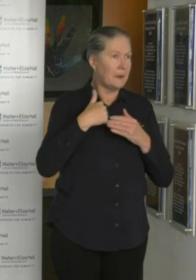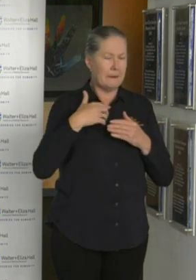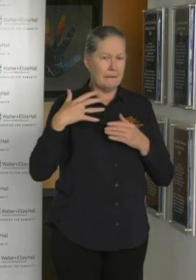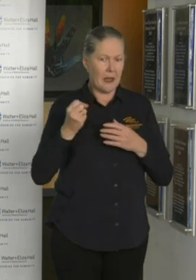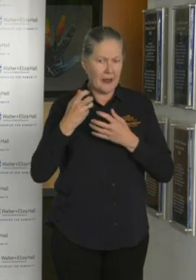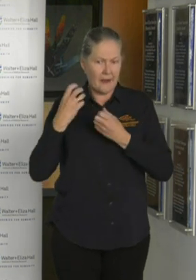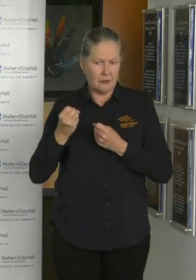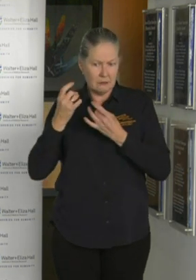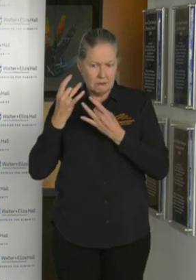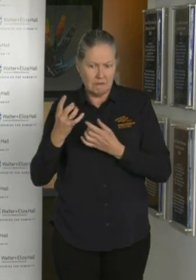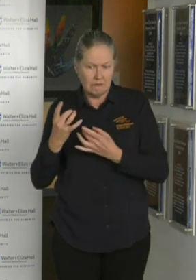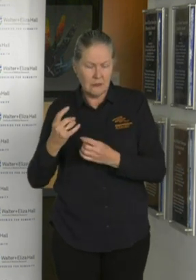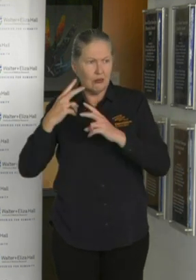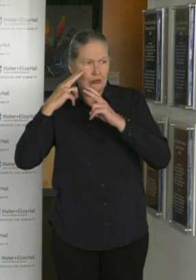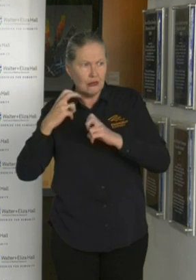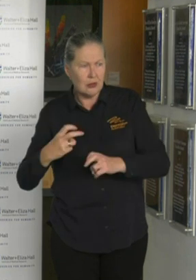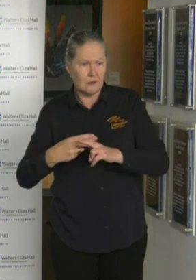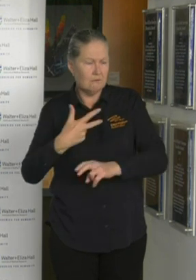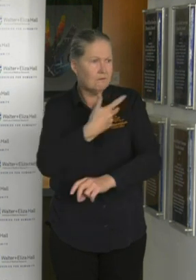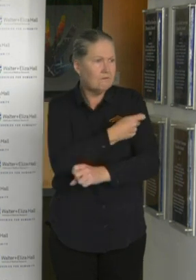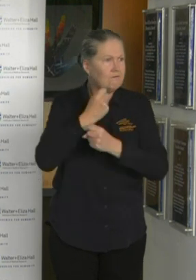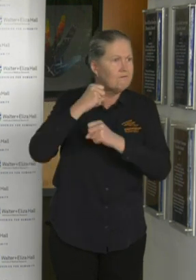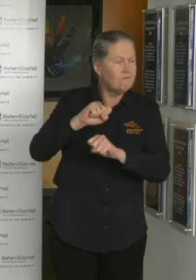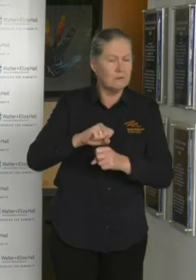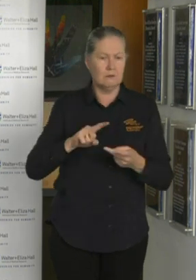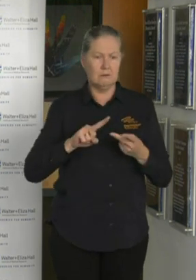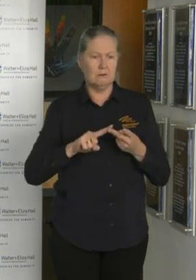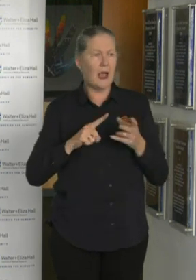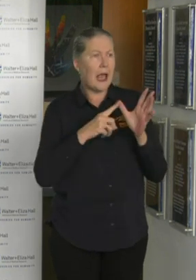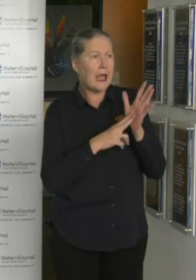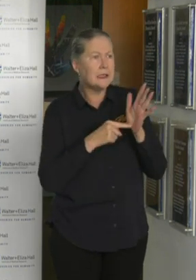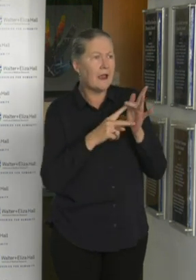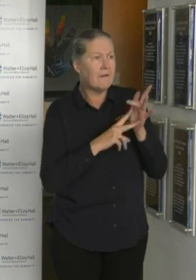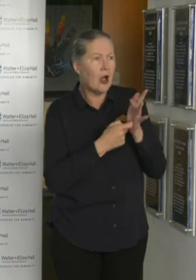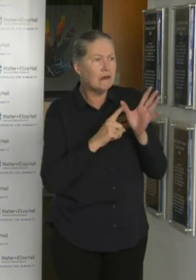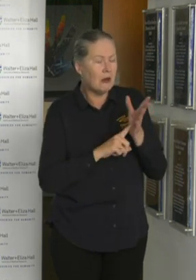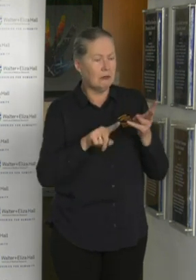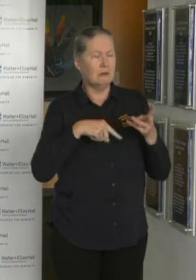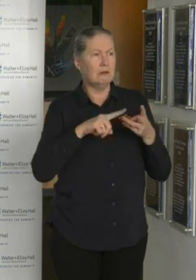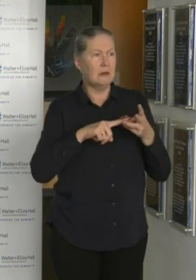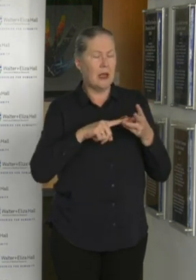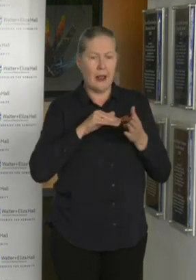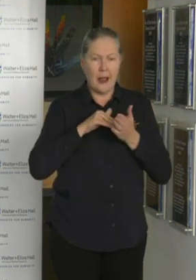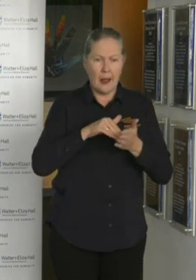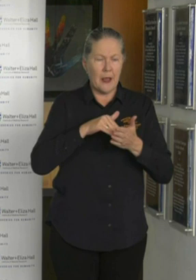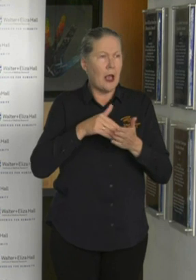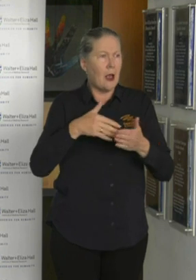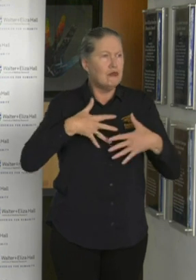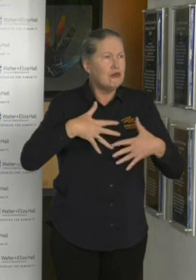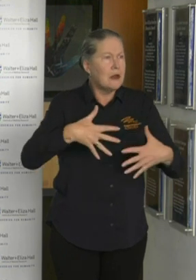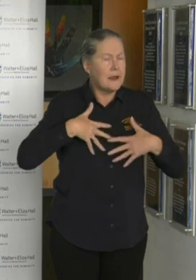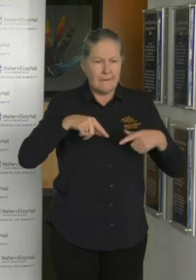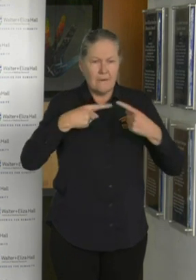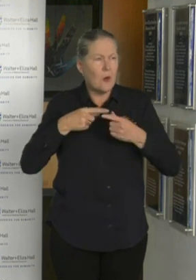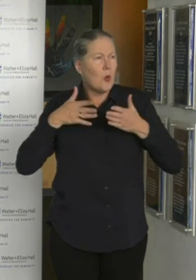for vaccines, for antivirals, for respiratory medicine. And I'm